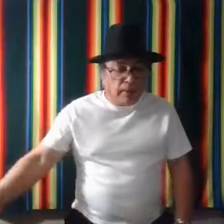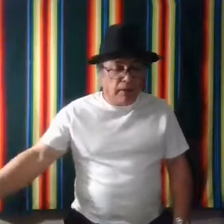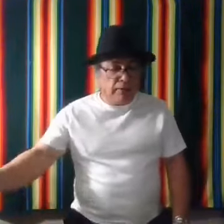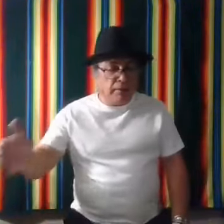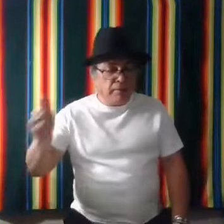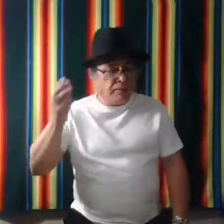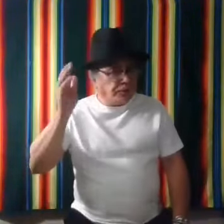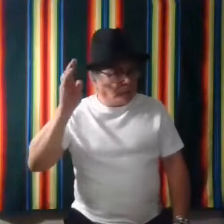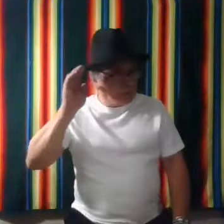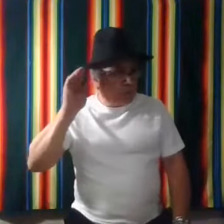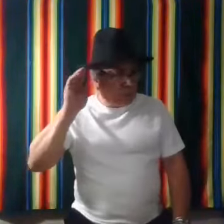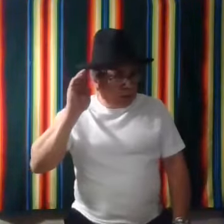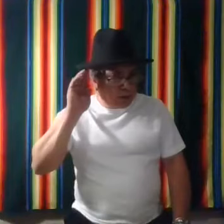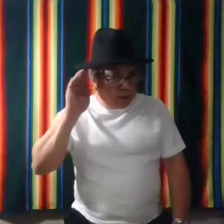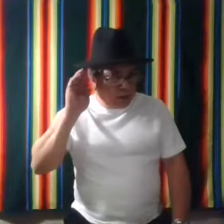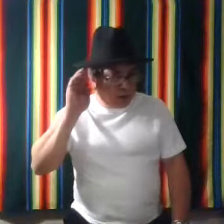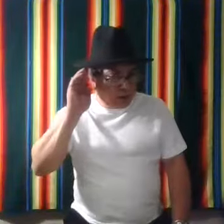Listen. Is here.